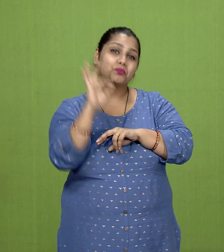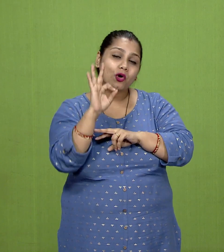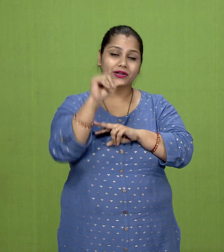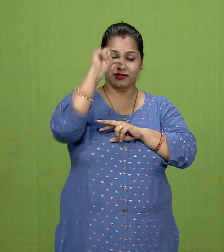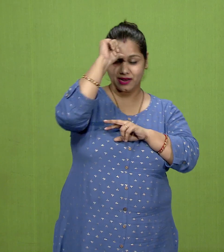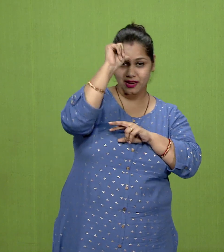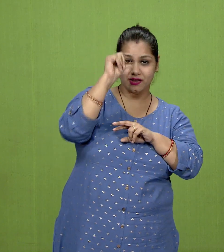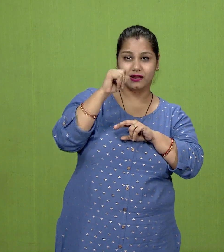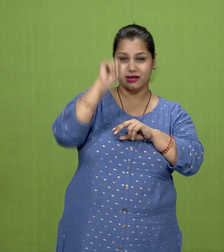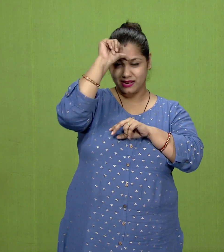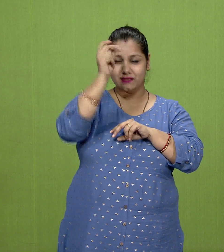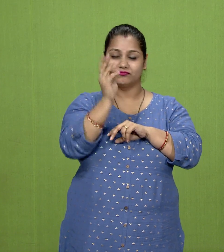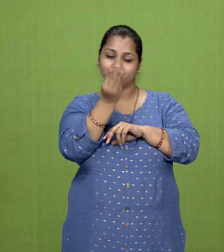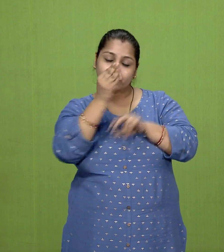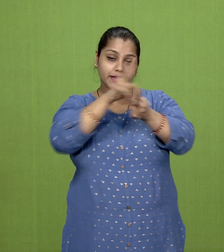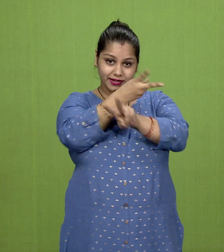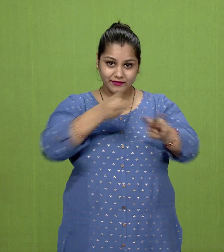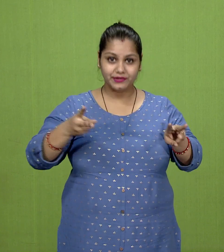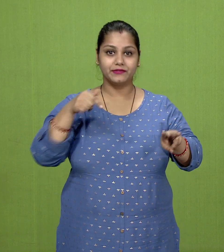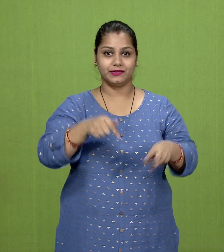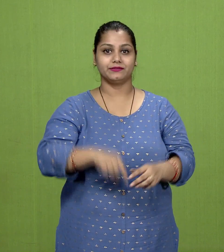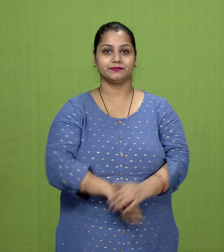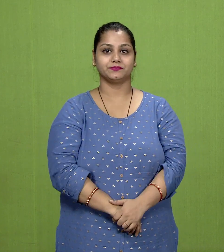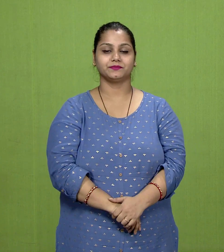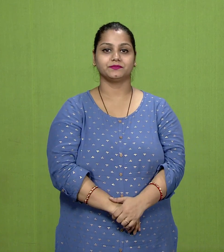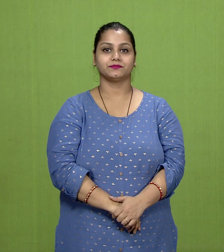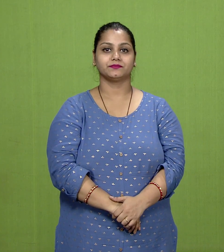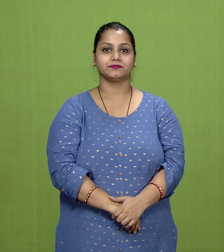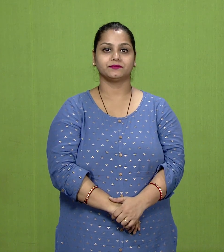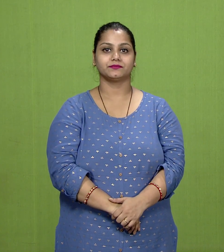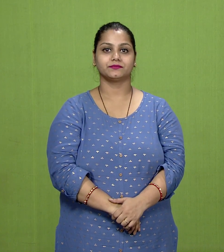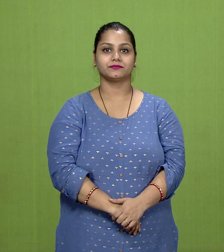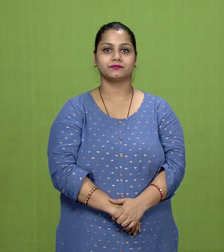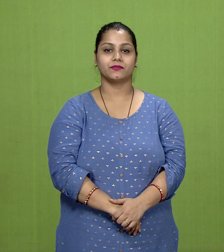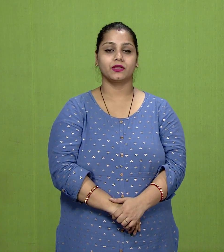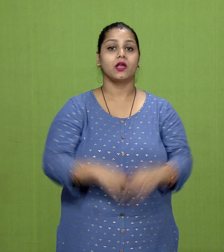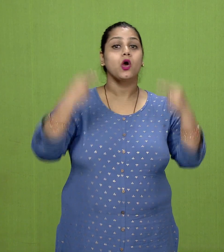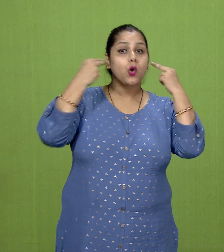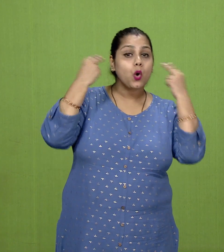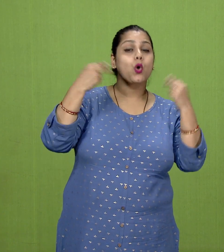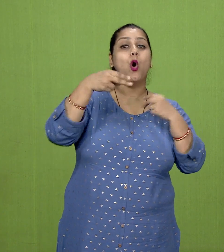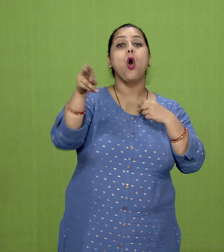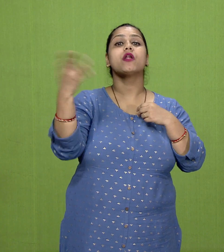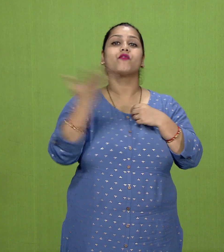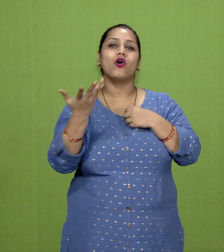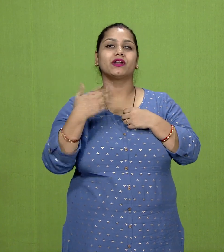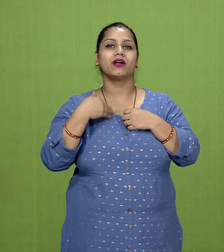called Jainism and Buddhism.